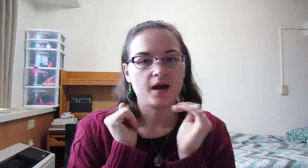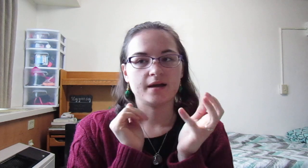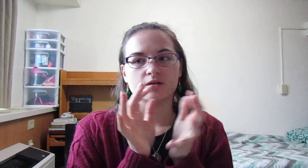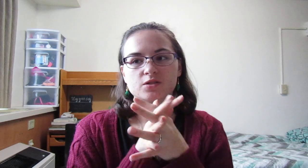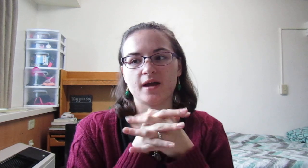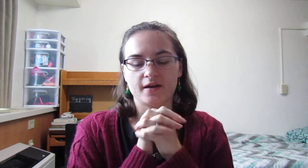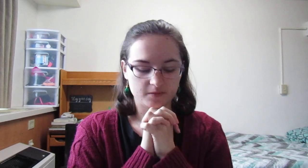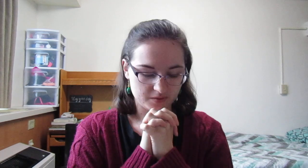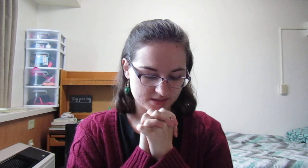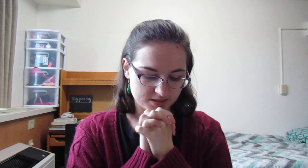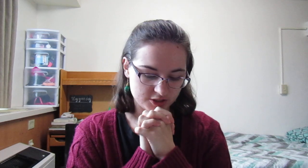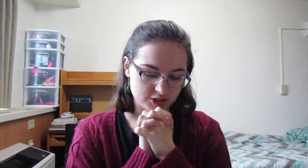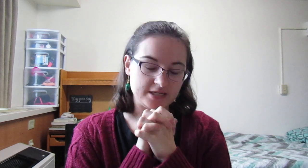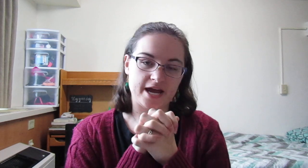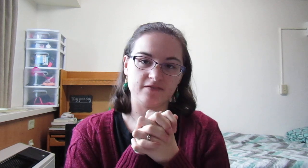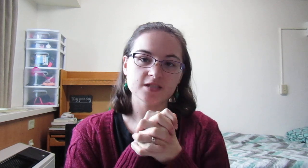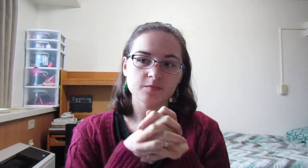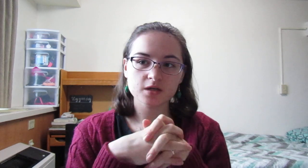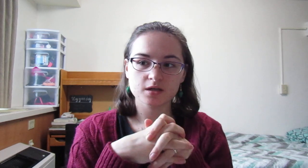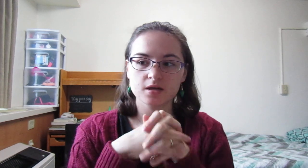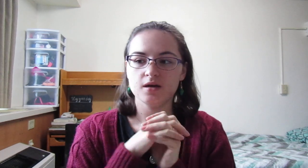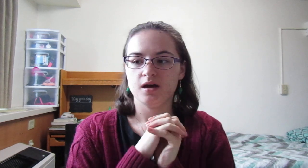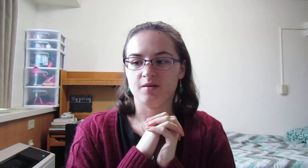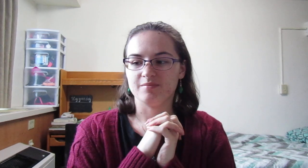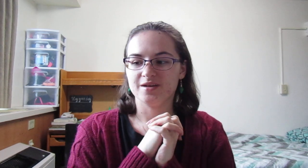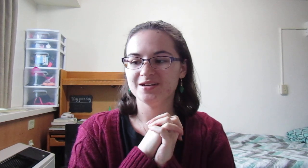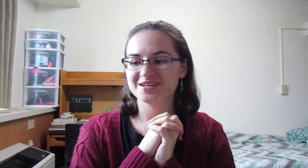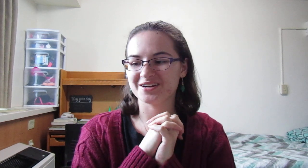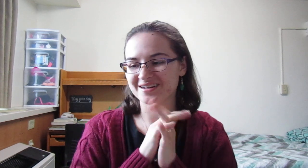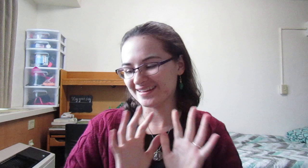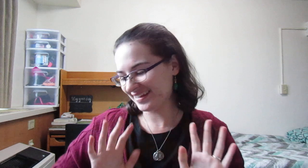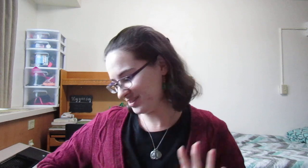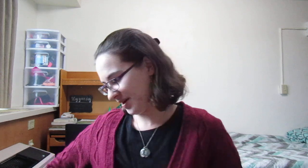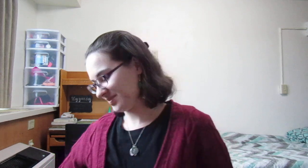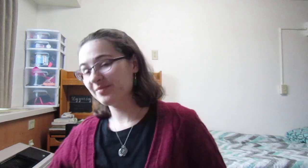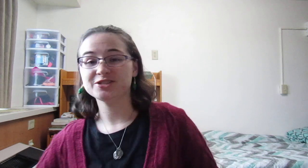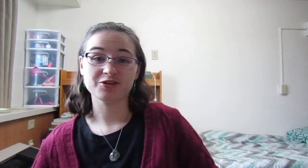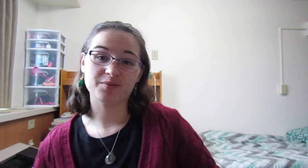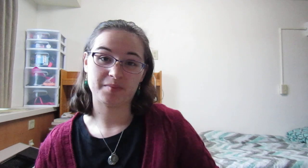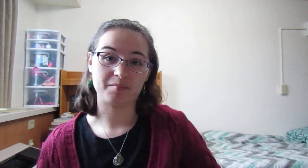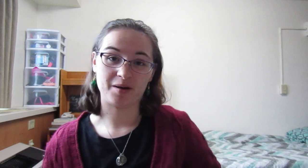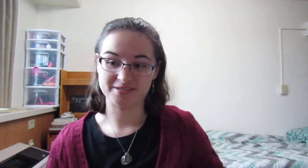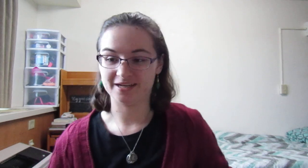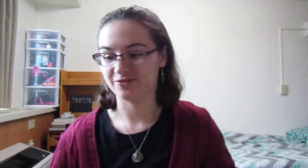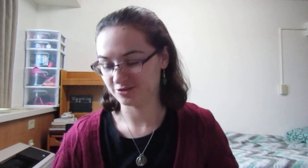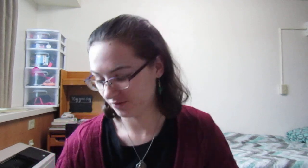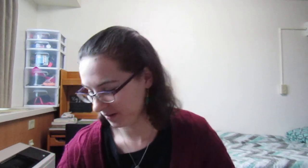I also have the Placid Is She Advent book. Um, currently it is wrapped, let me show you what my mom did, first of all.